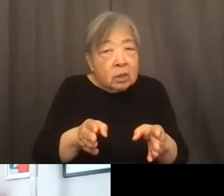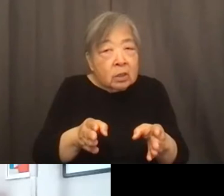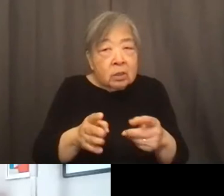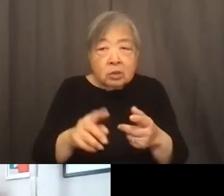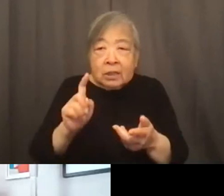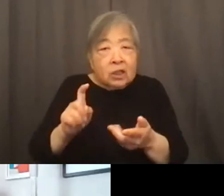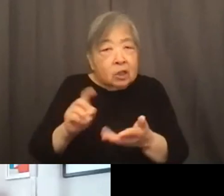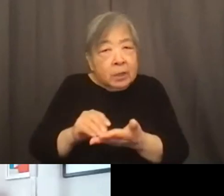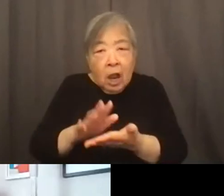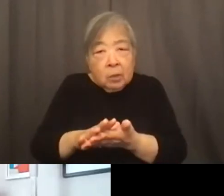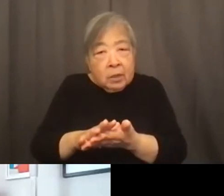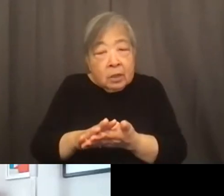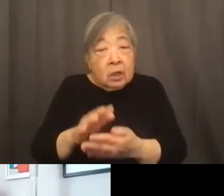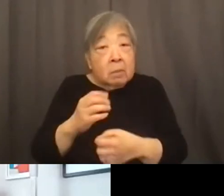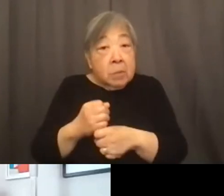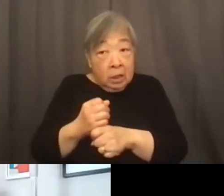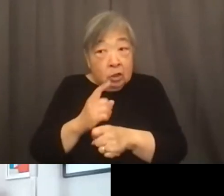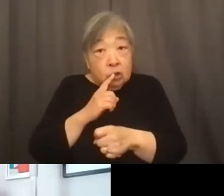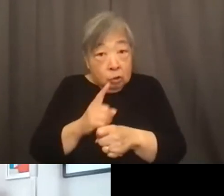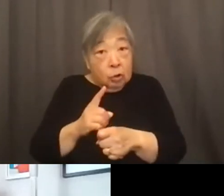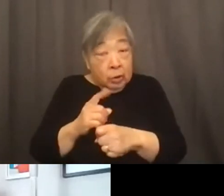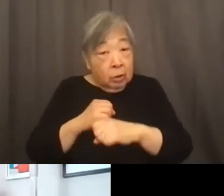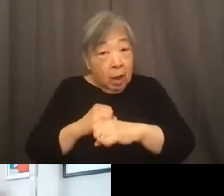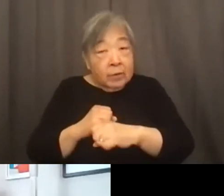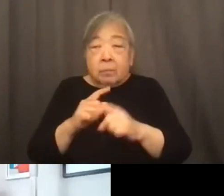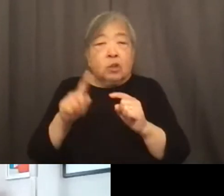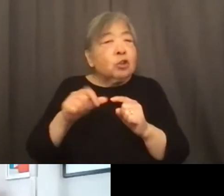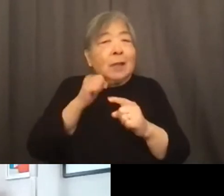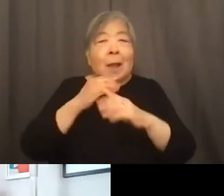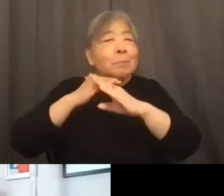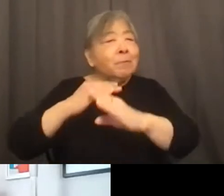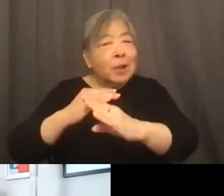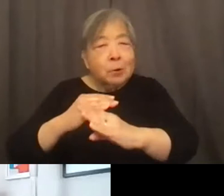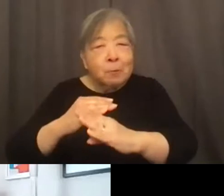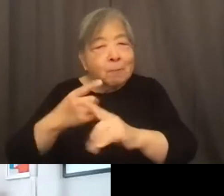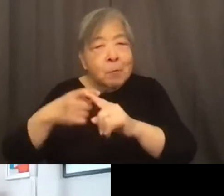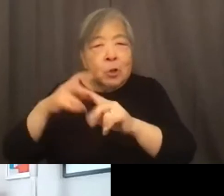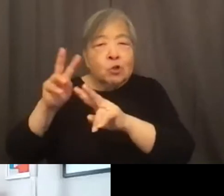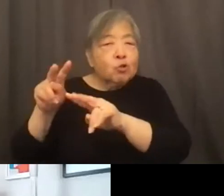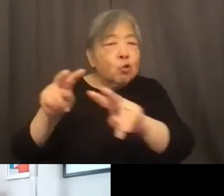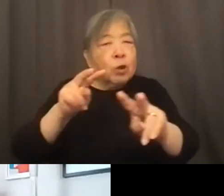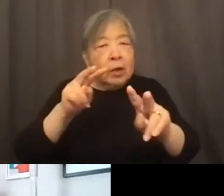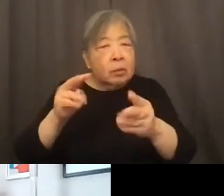documented to make sure that base is covered but it shouldn't be a barrier to touring the property or applying